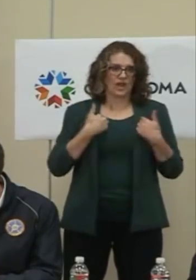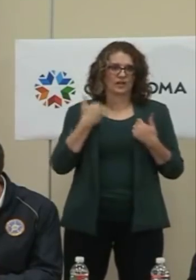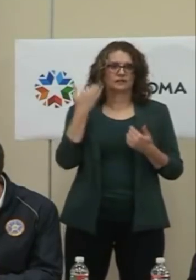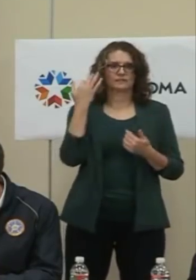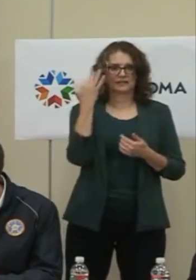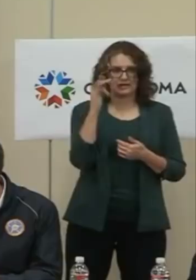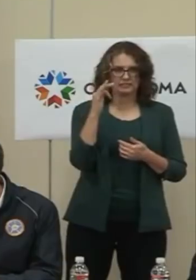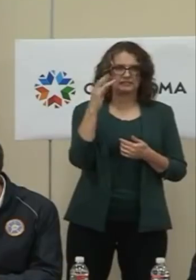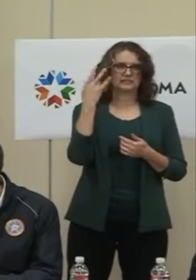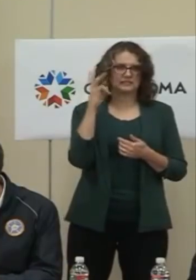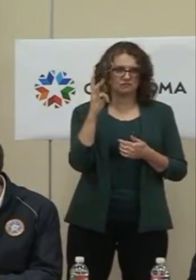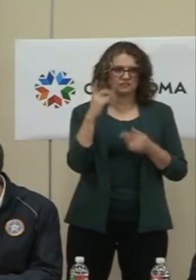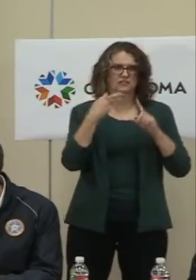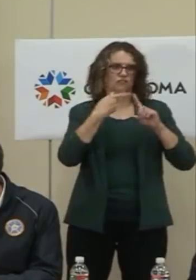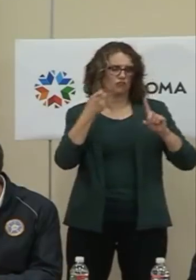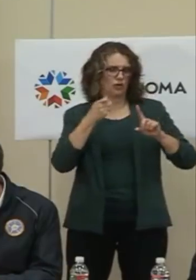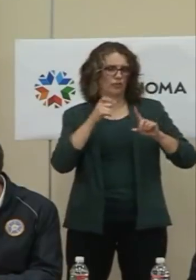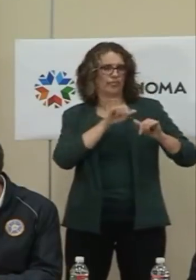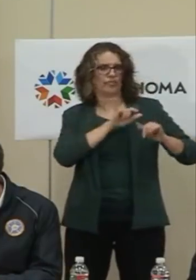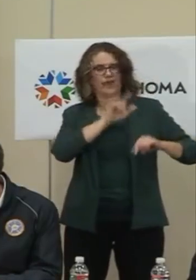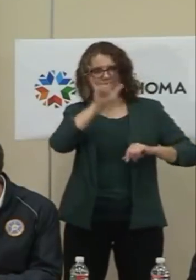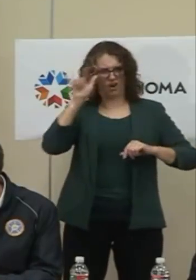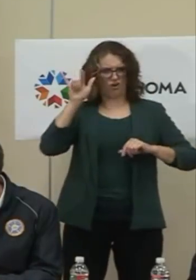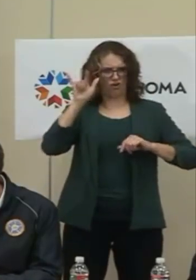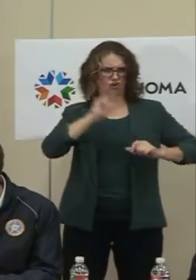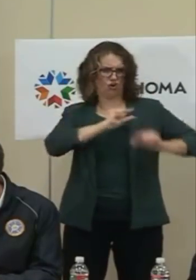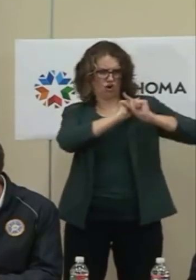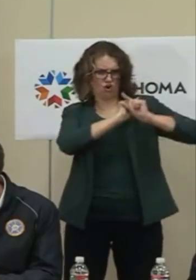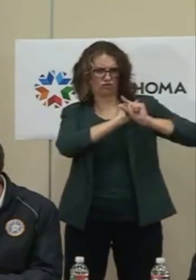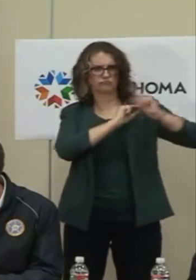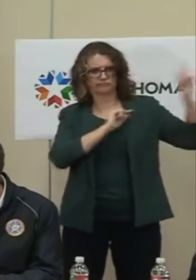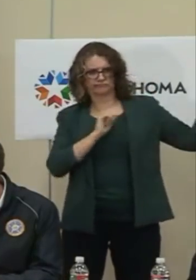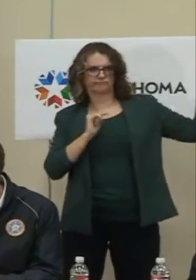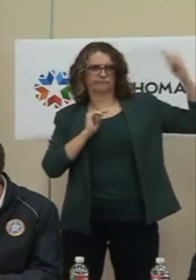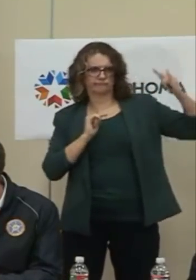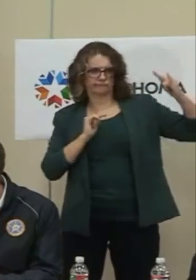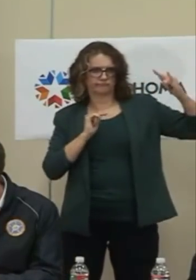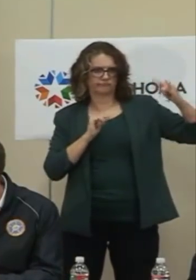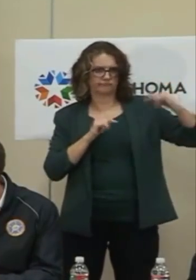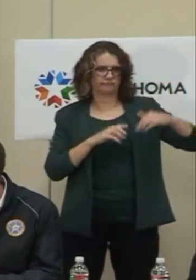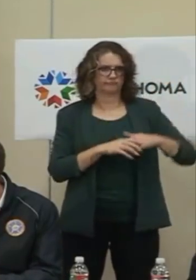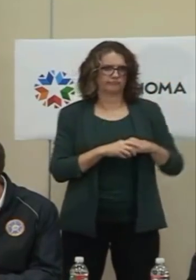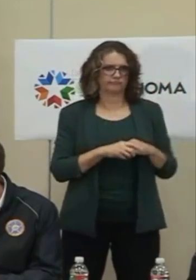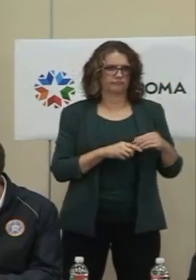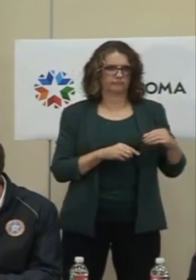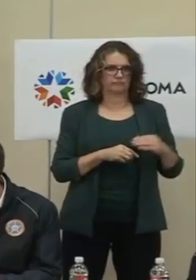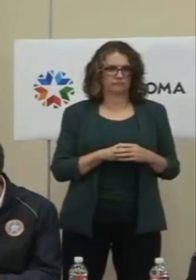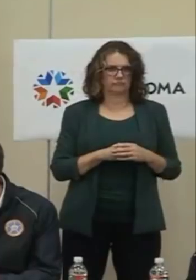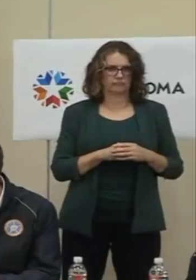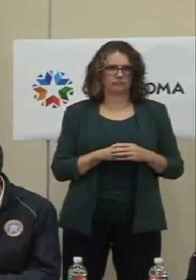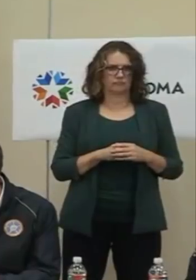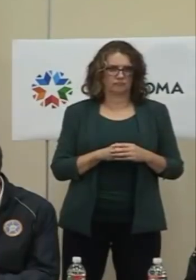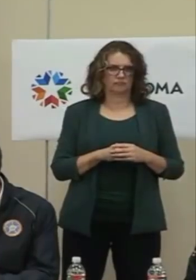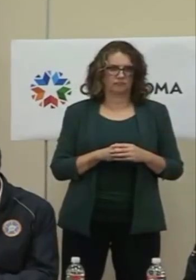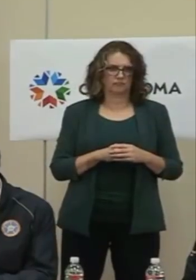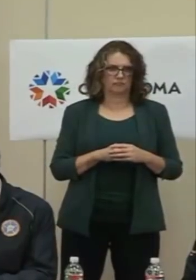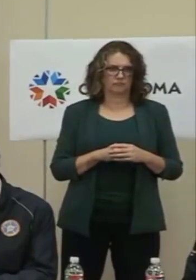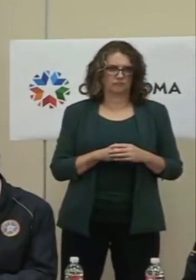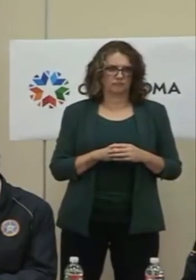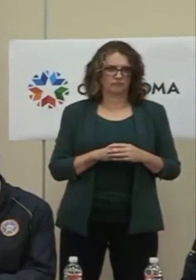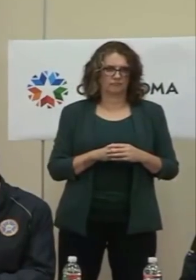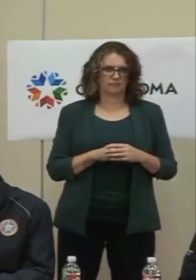viewers or the people that live here in Oklahoma, when the Guard comes out, it's not like it's some nameless faceless bureaucracy.